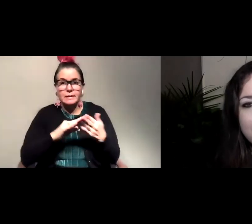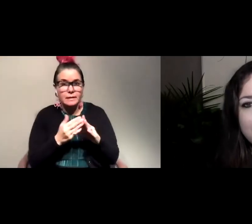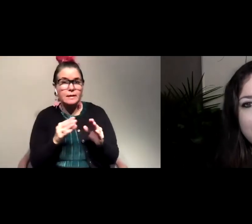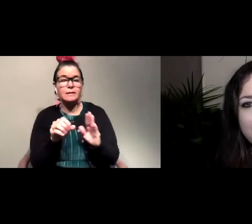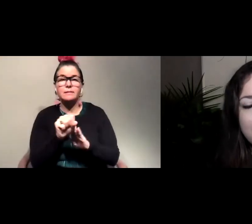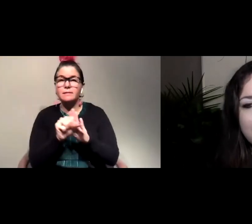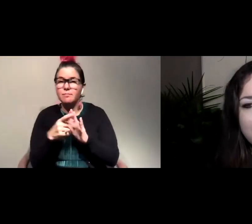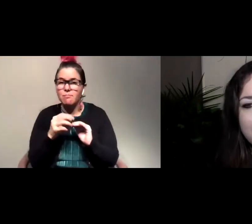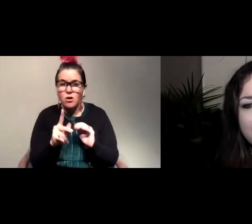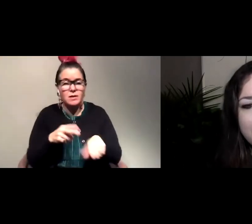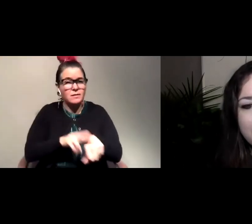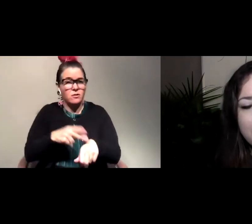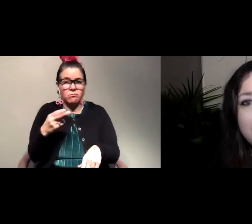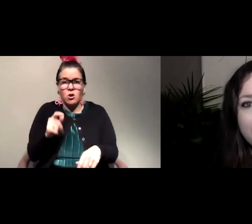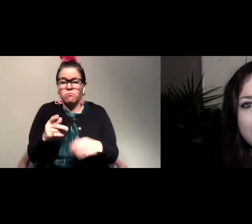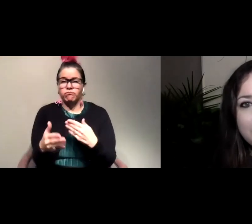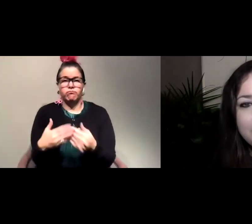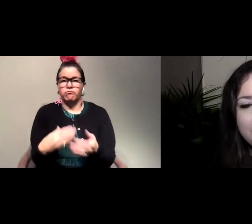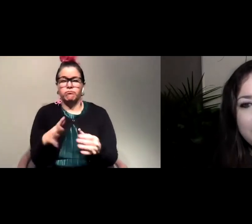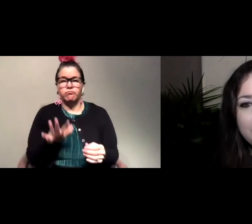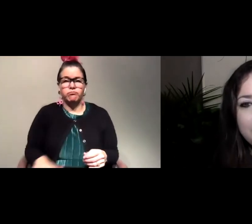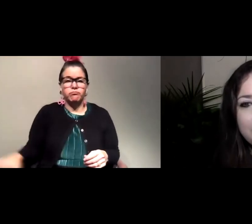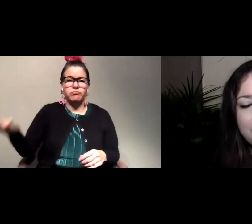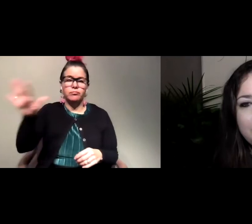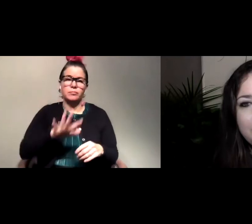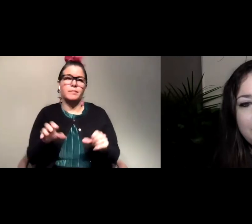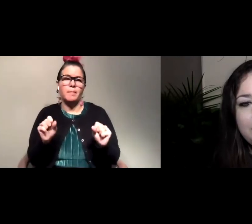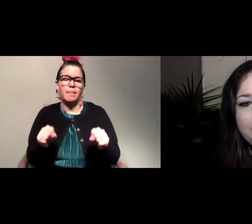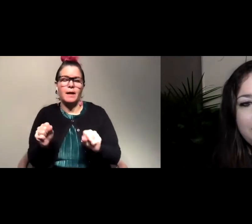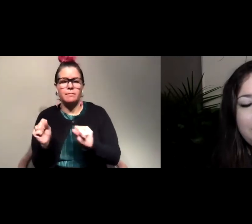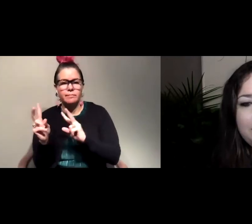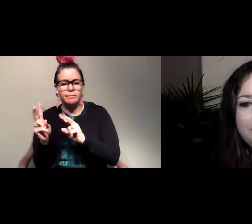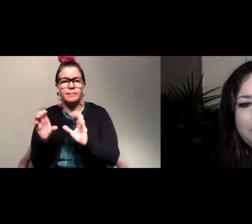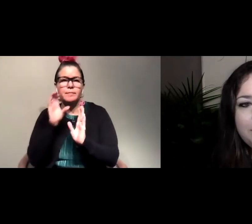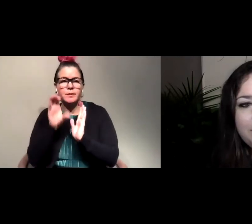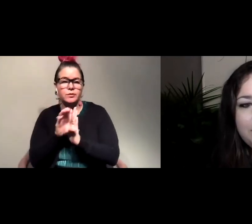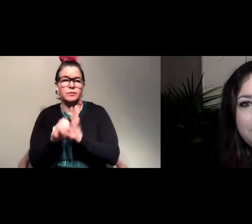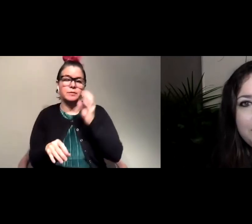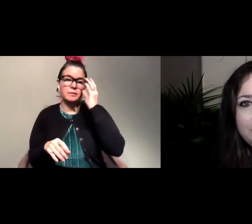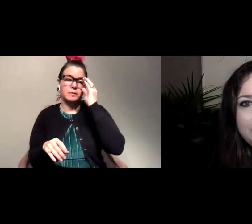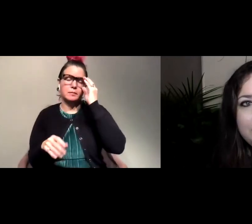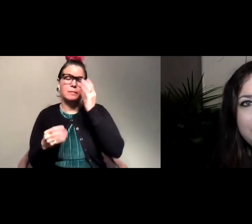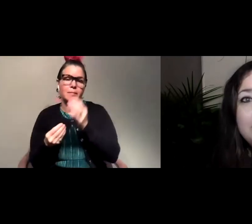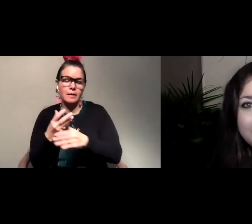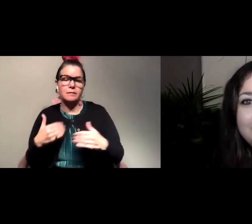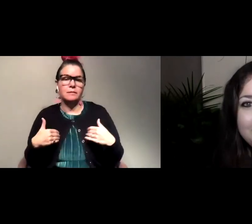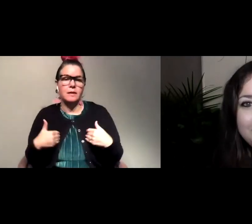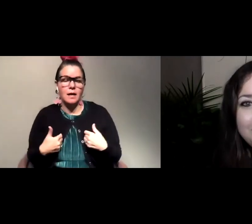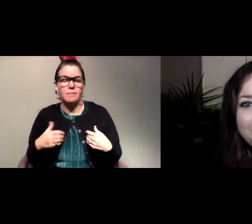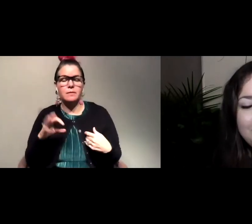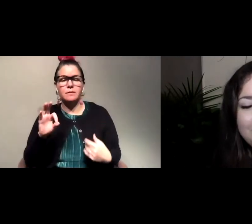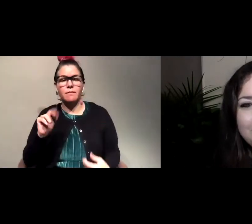park or a national park or wherever and so you can upload photos of plants animals fungus